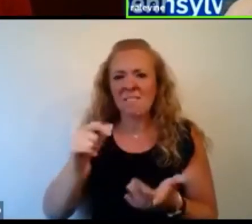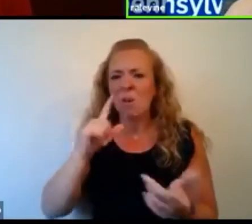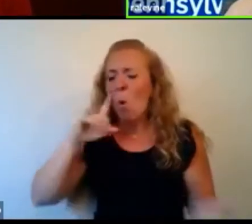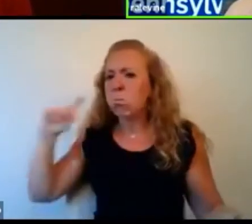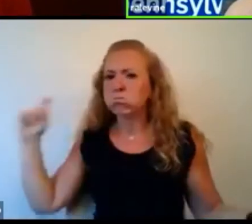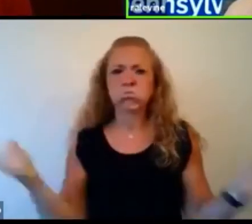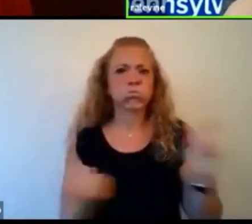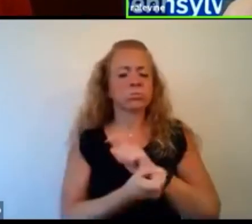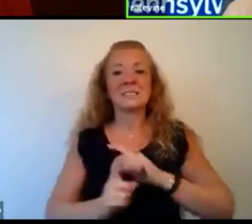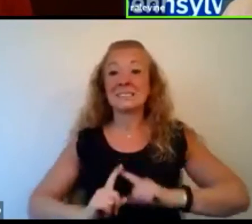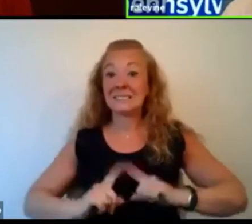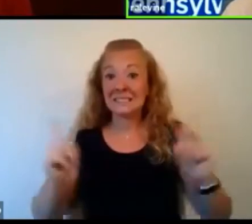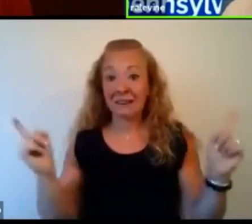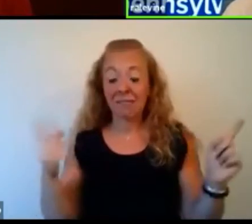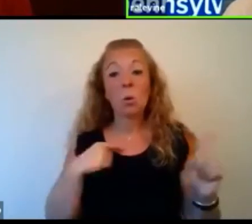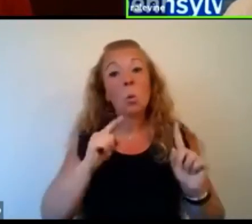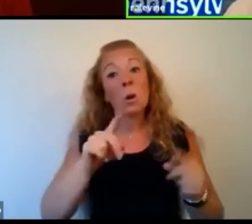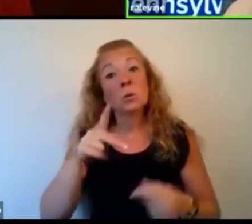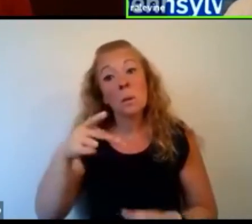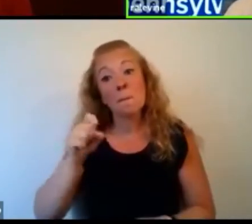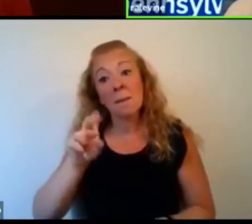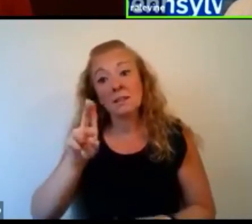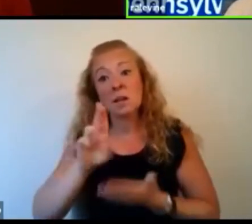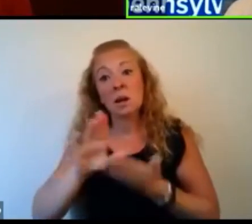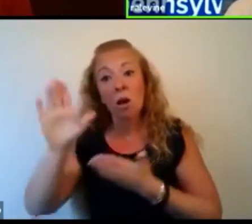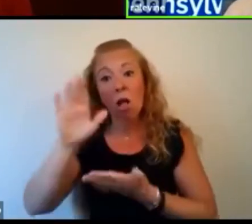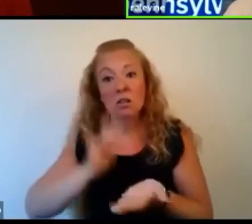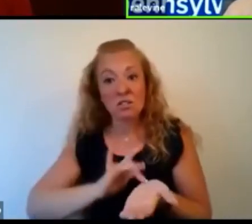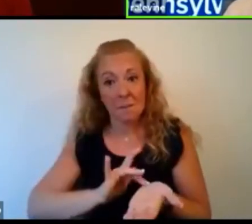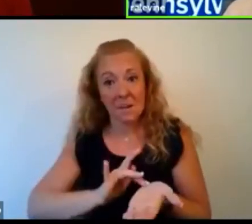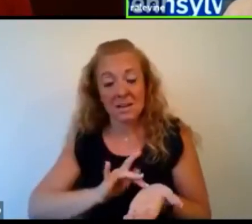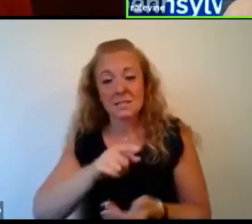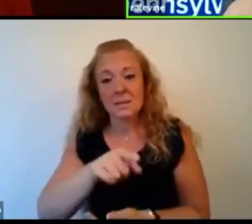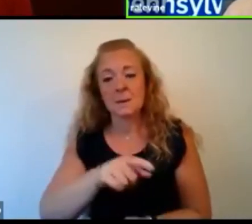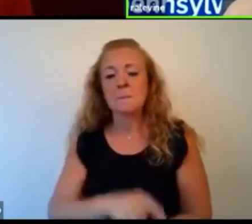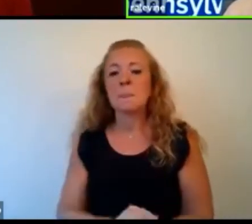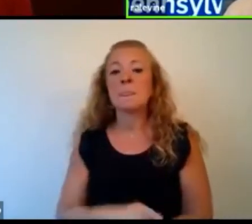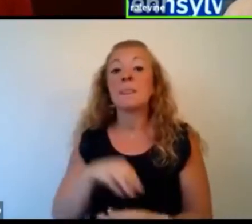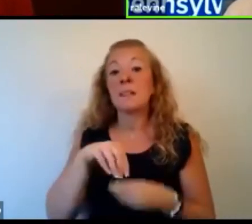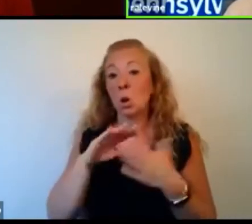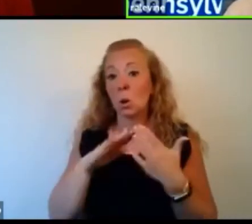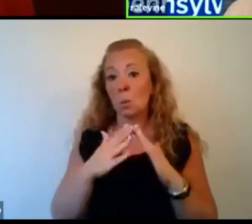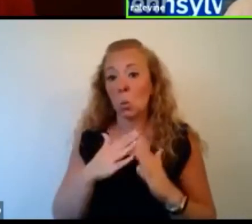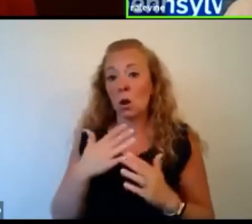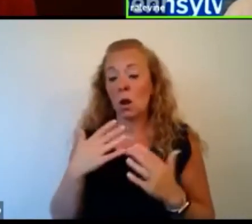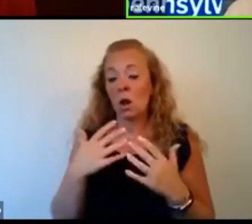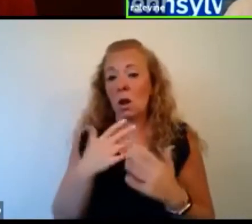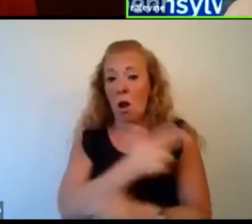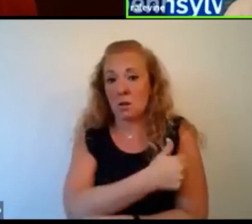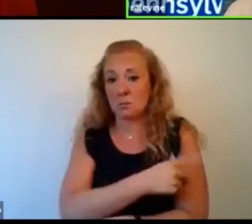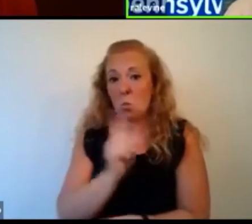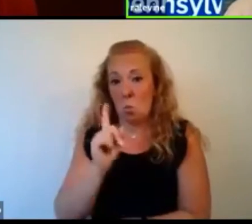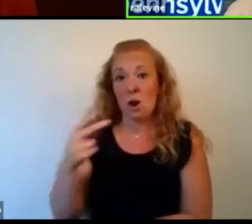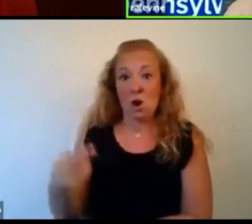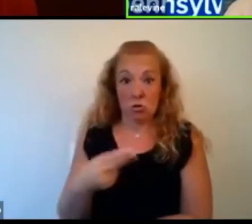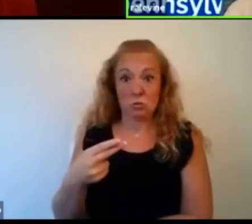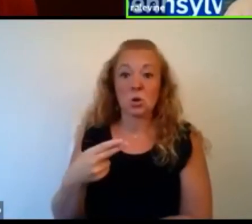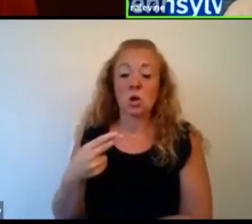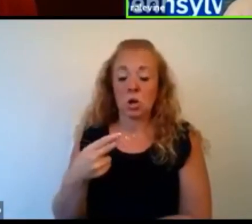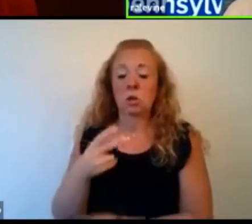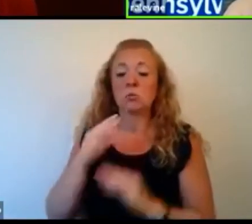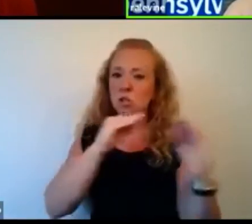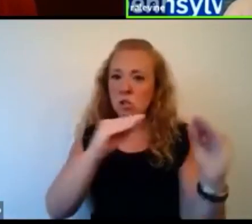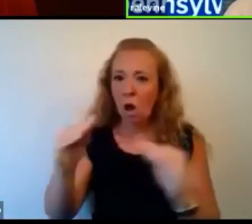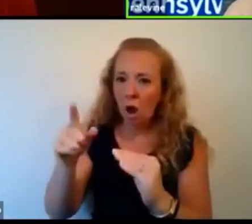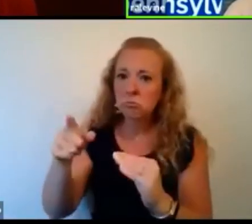um, I was at the Penn state college of medicine, but based in a, in a community hospital in Harrisburg, where I taught the residents and the medical students